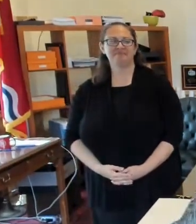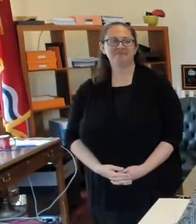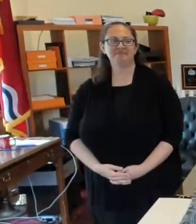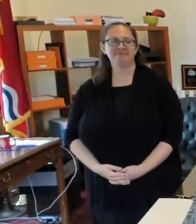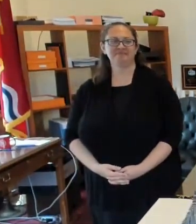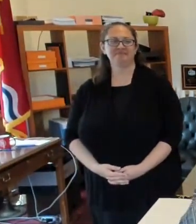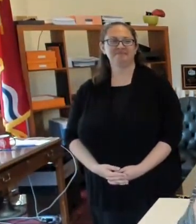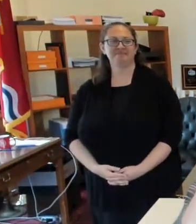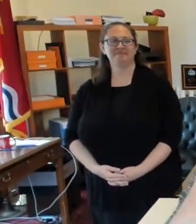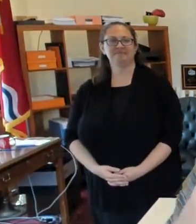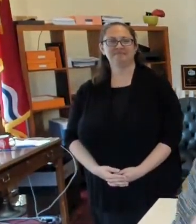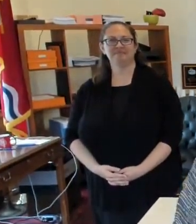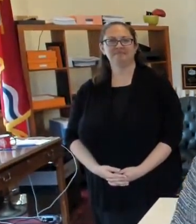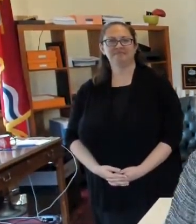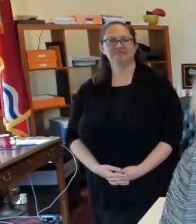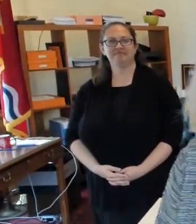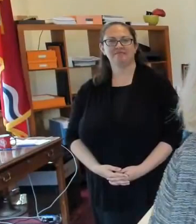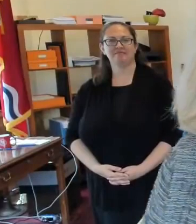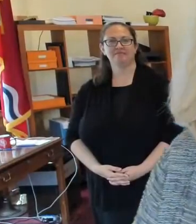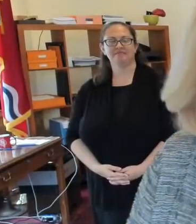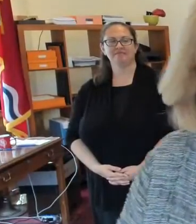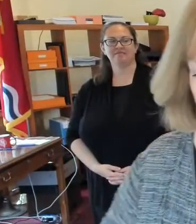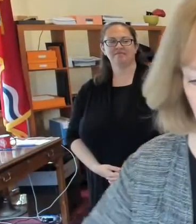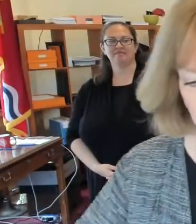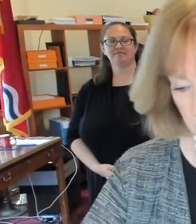Just do these three things at the end.